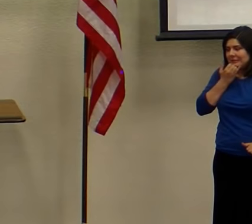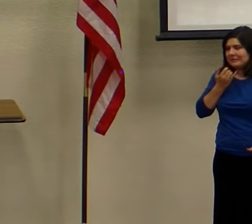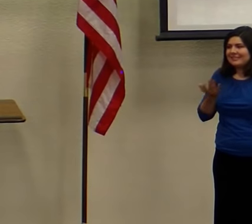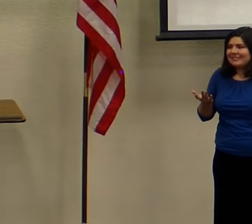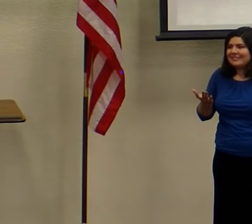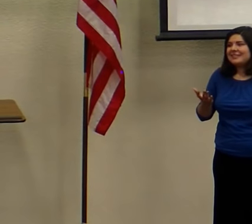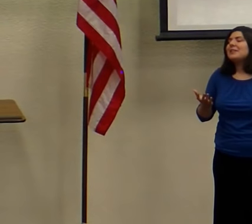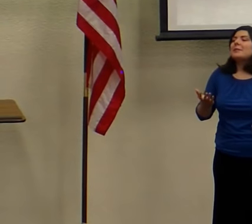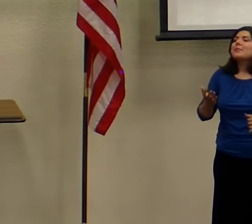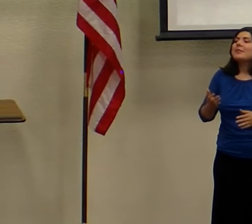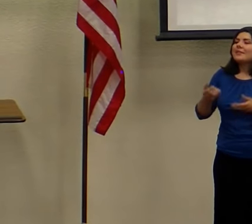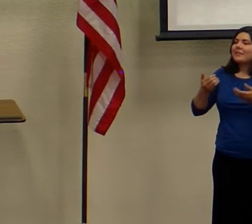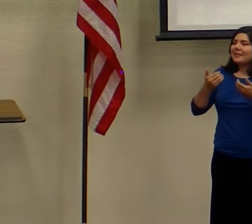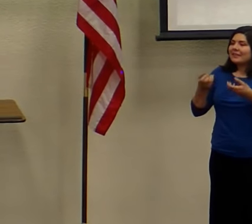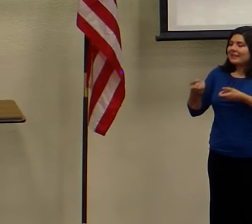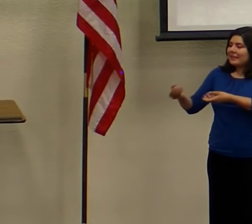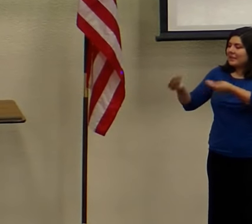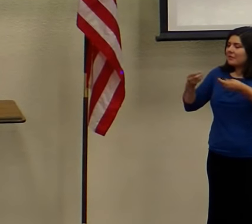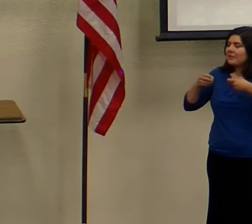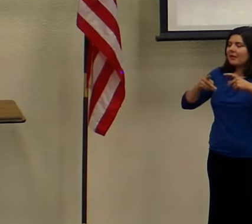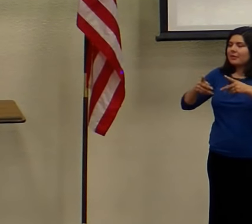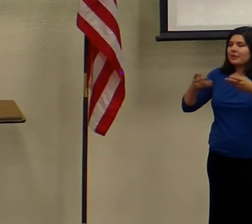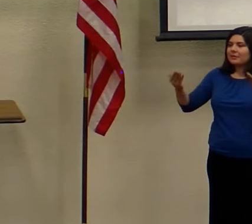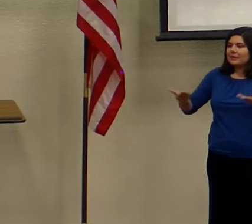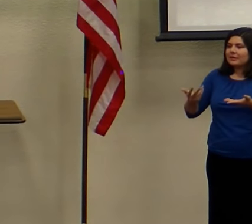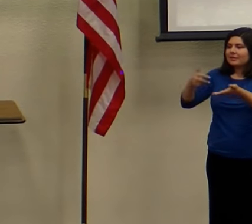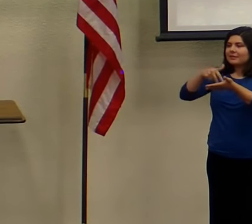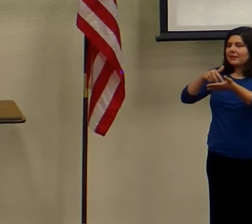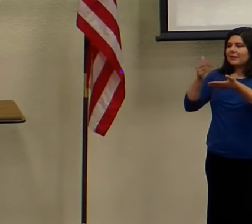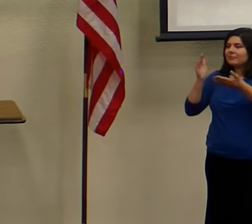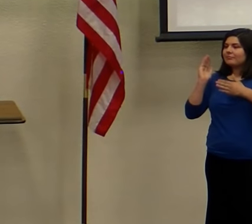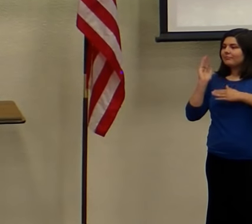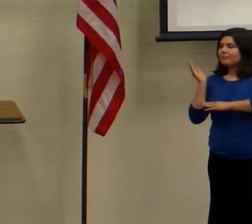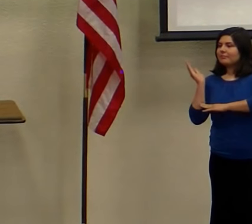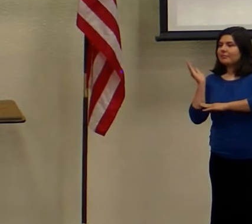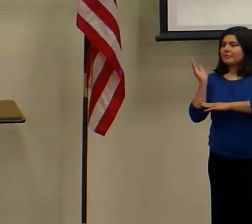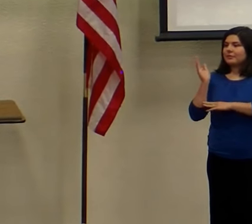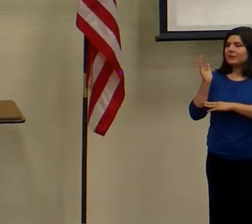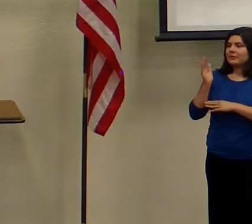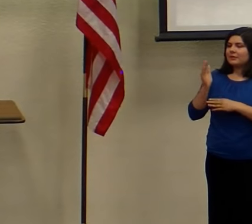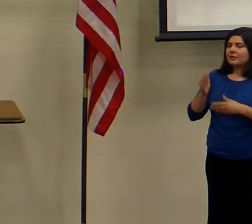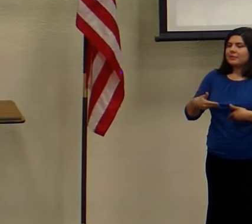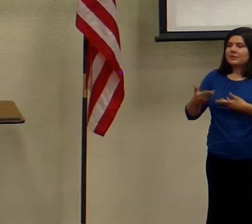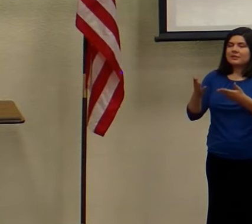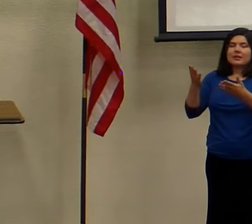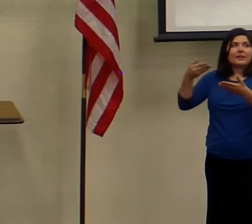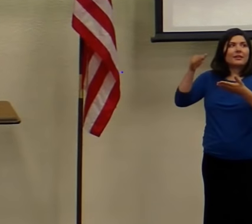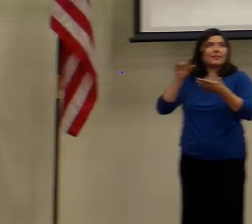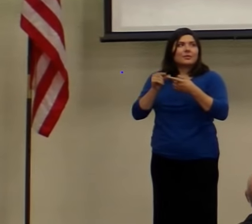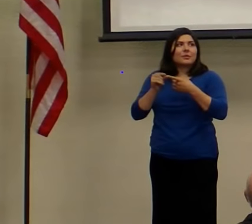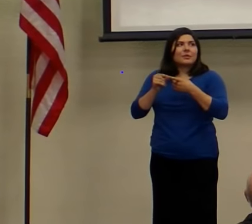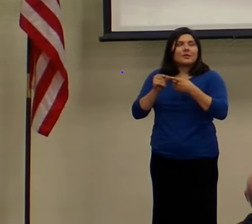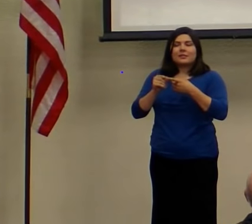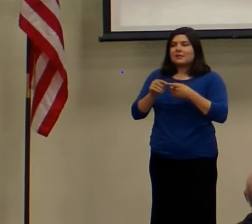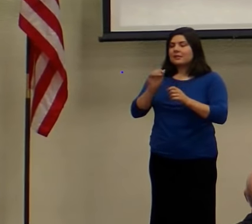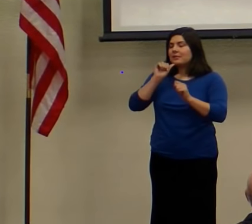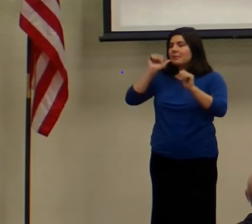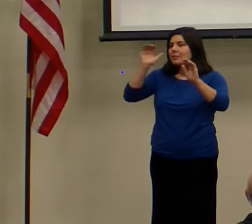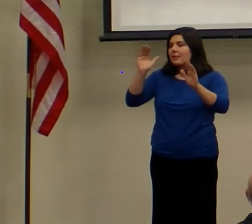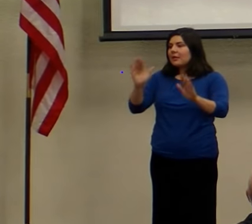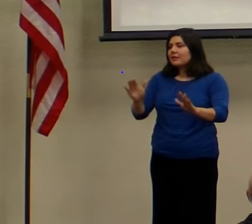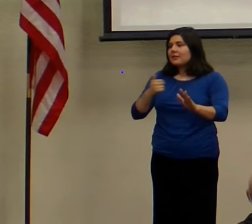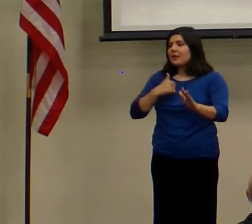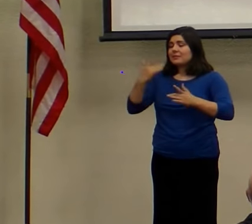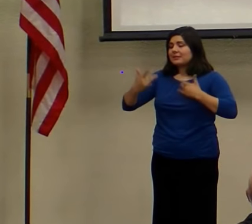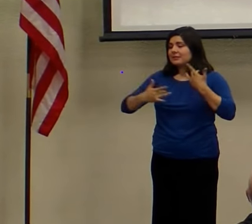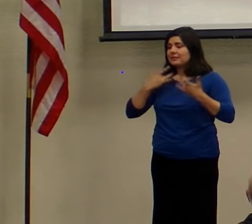opportunity to be here this morning. To be able to present God's word is always a great blessing. And I'm just really